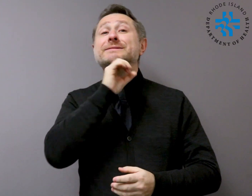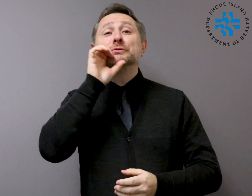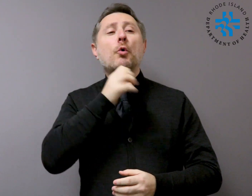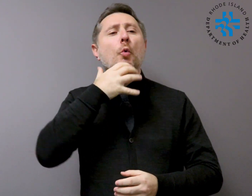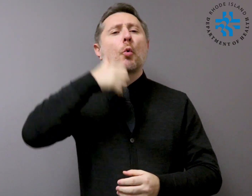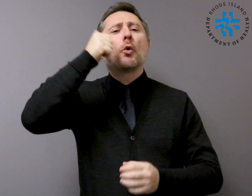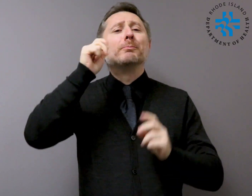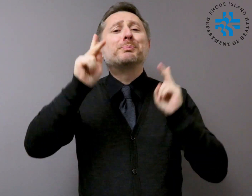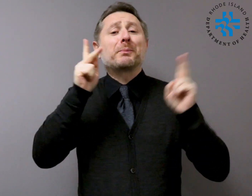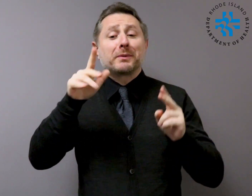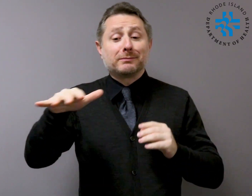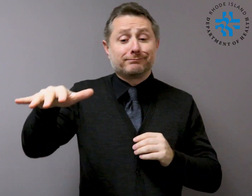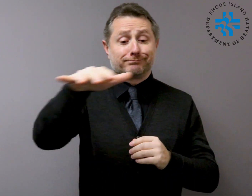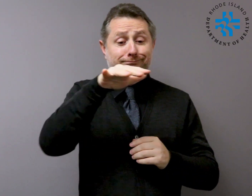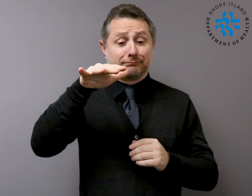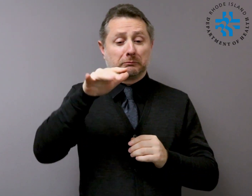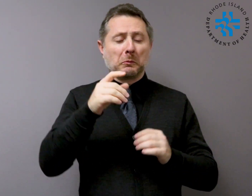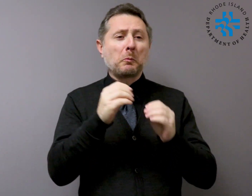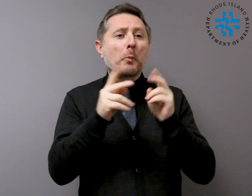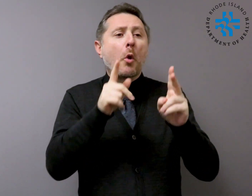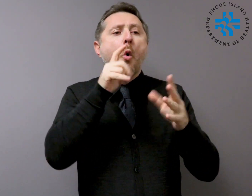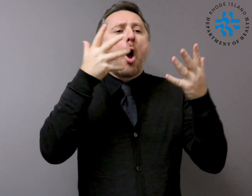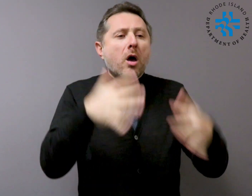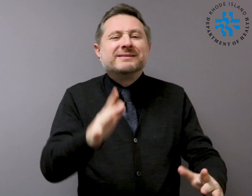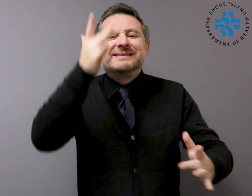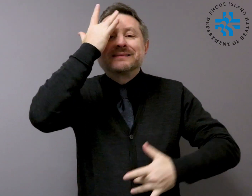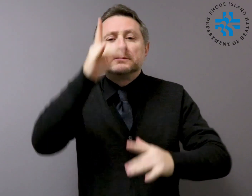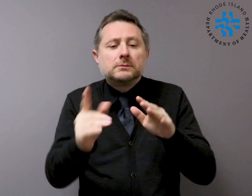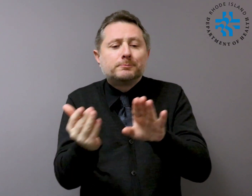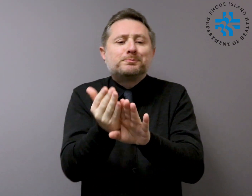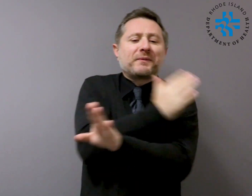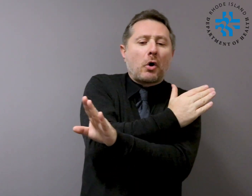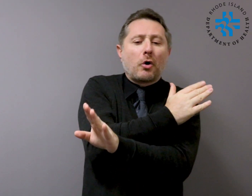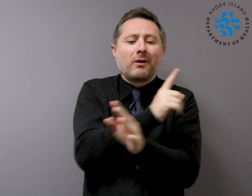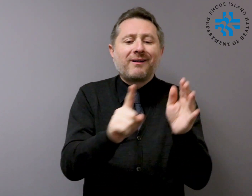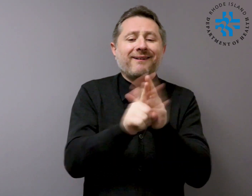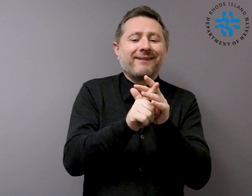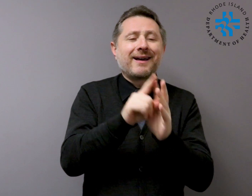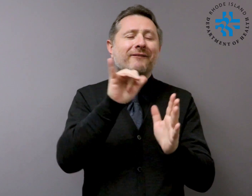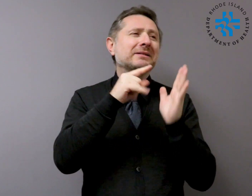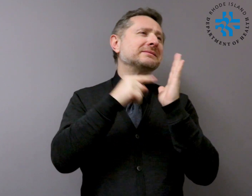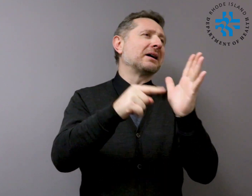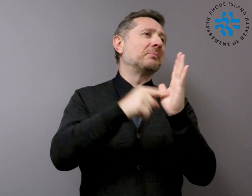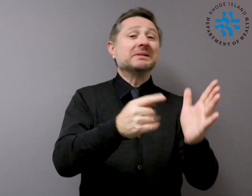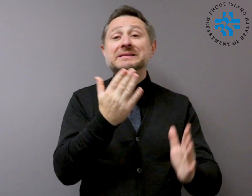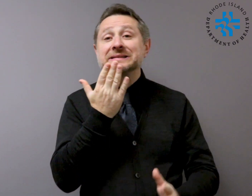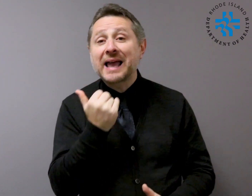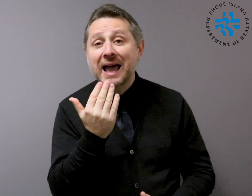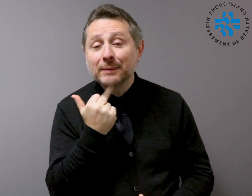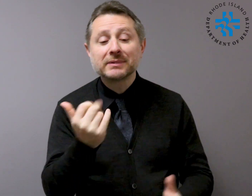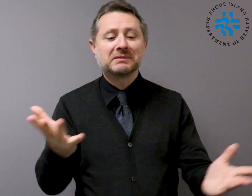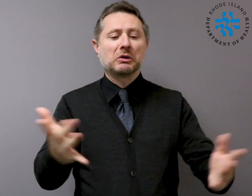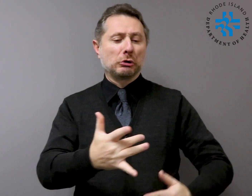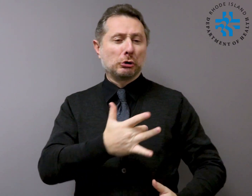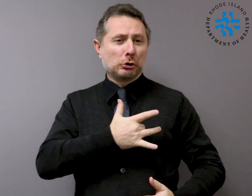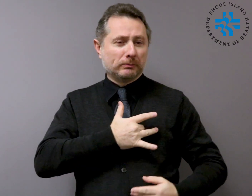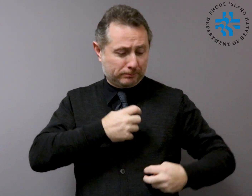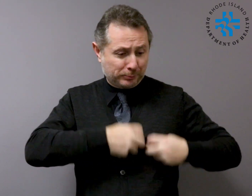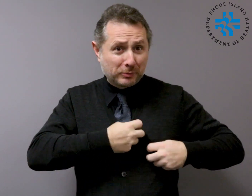Older people and people with pre-existing medical conditions, such as diabetes and heart disease, appear to be more vulnerable to becoming